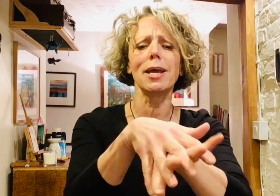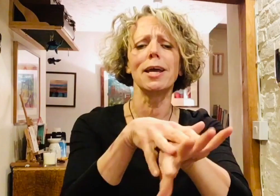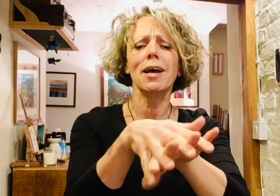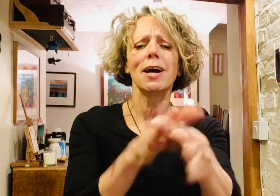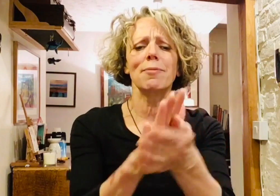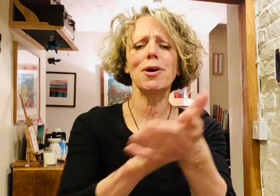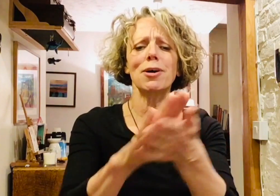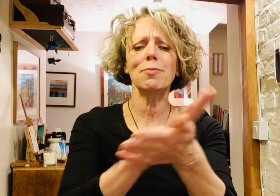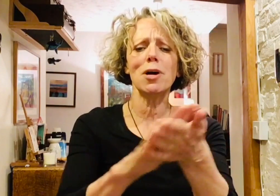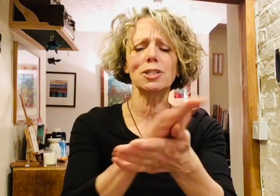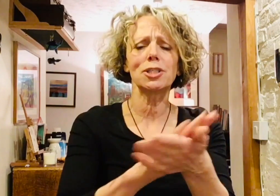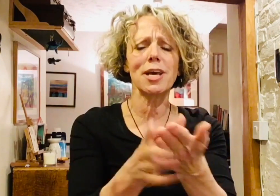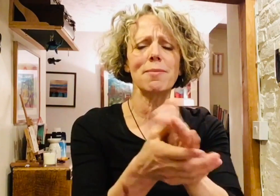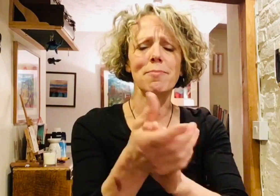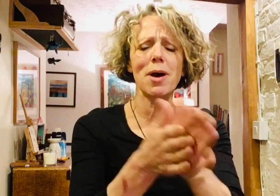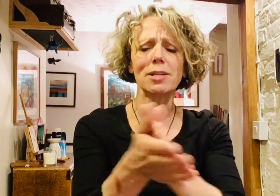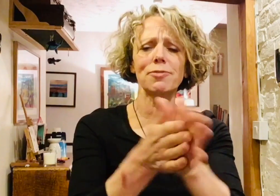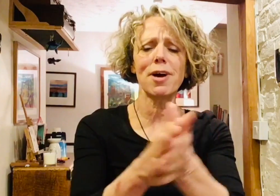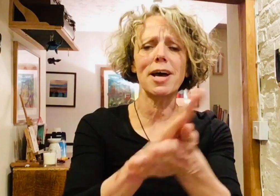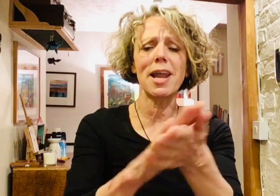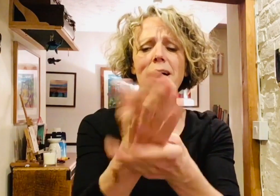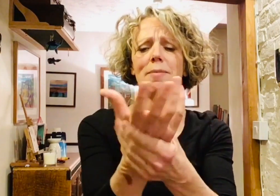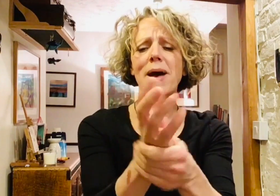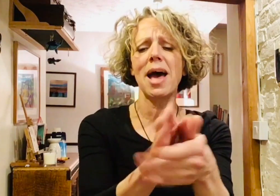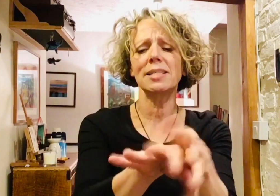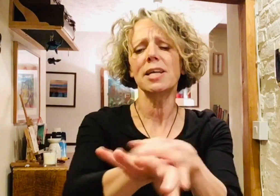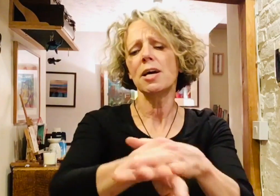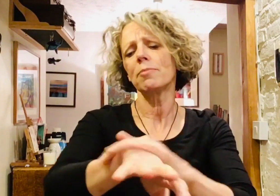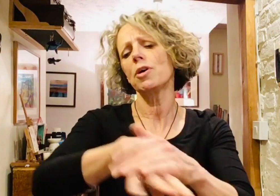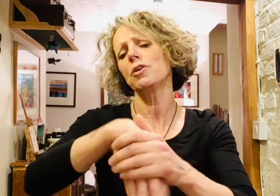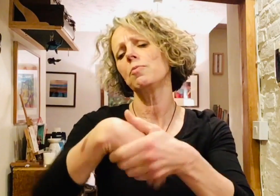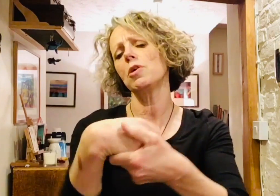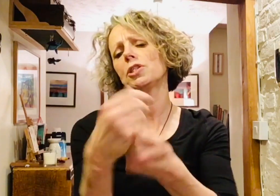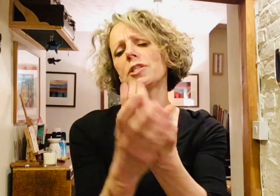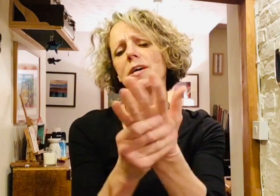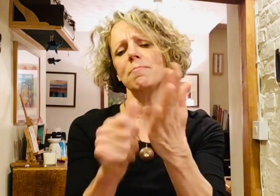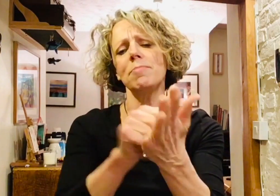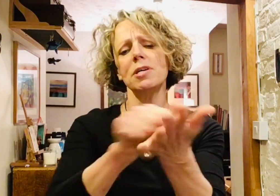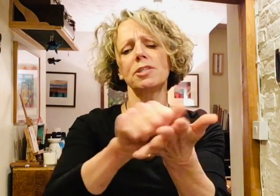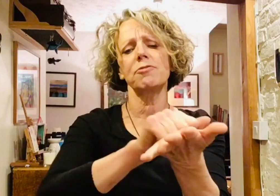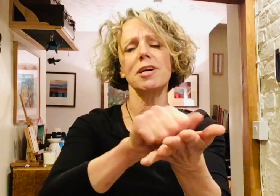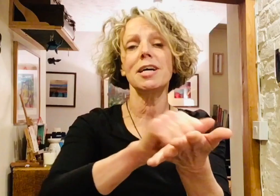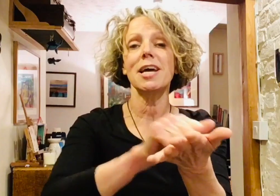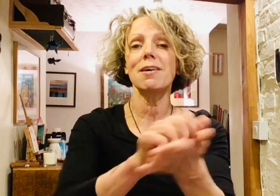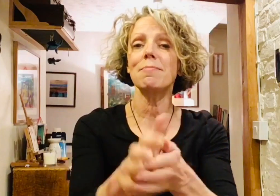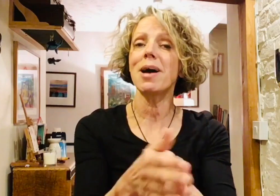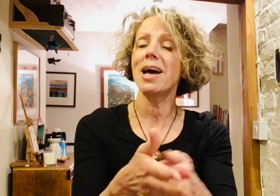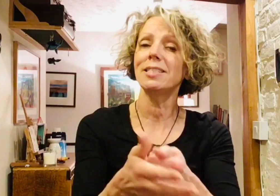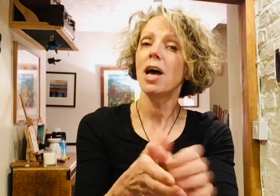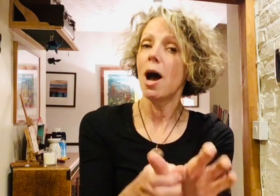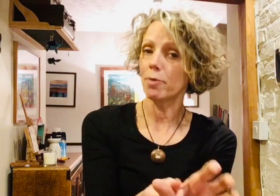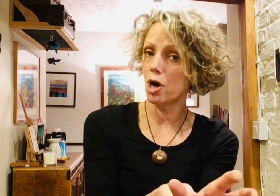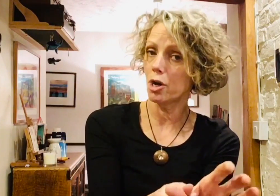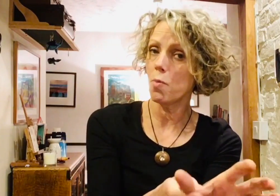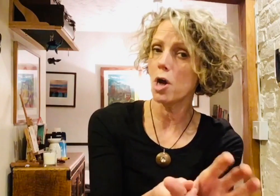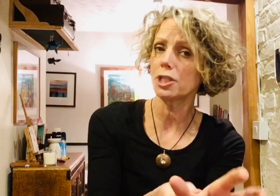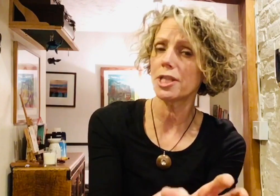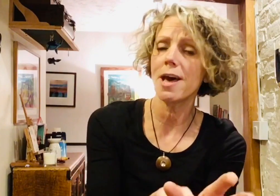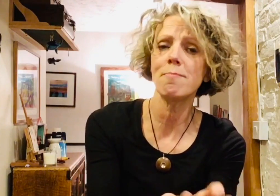I'm gonna wash them bugs right out of my hands. I'm gonna wash them bugs right out of my hands. I'm gonna wash them